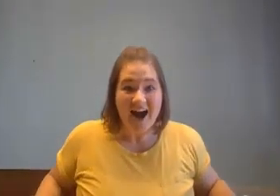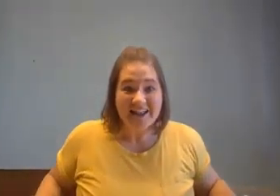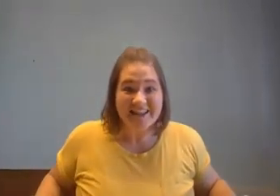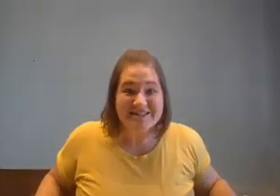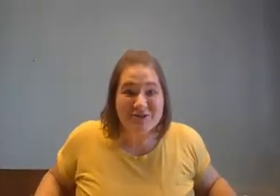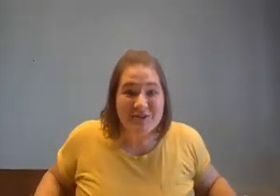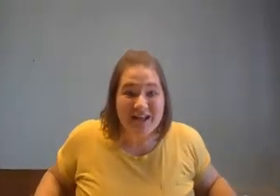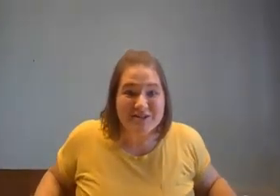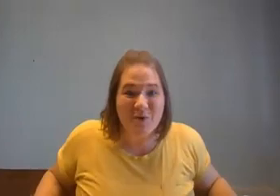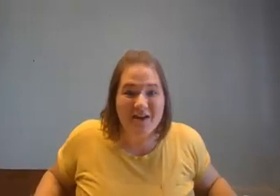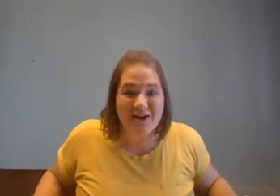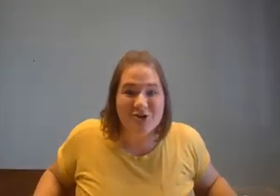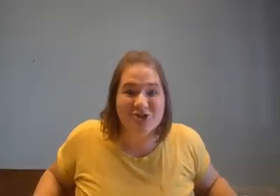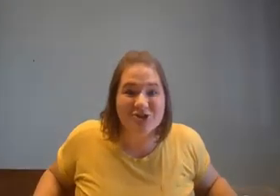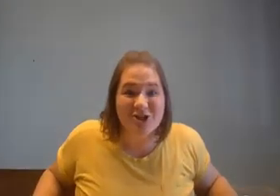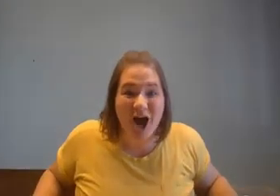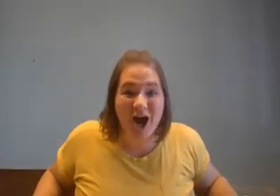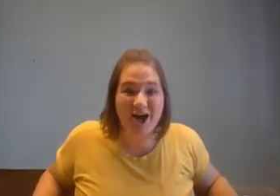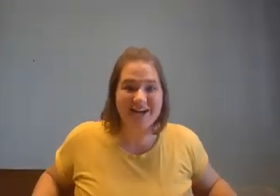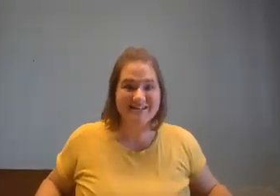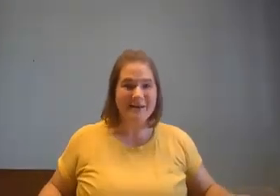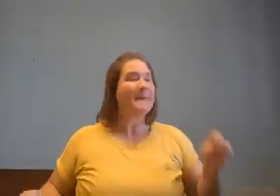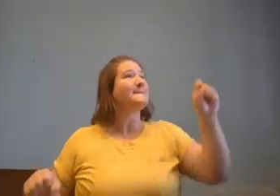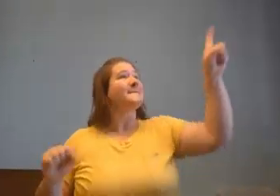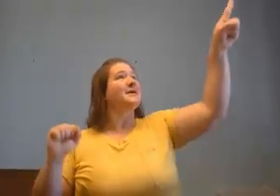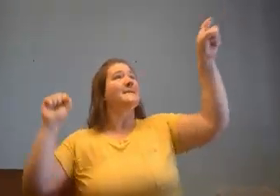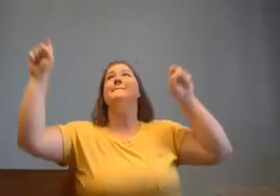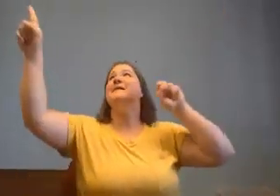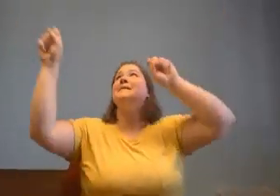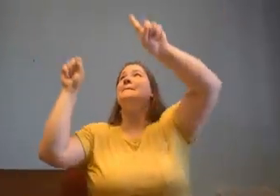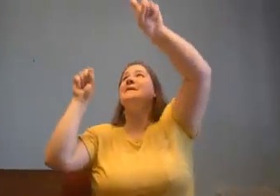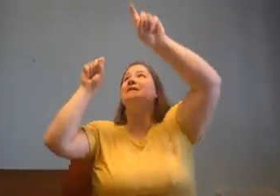Let's do the next one! Stars! Beep, beep, beep!